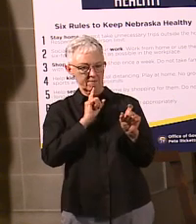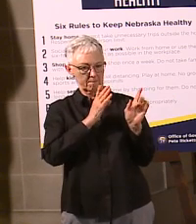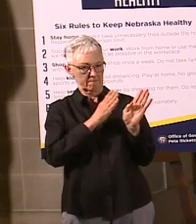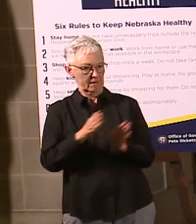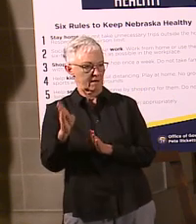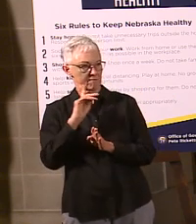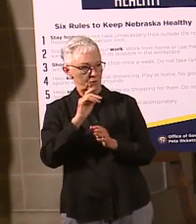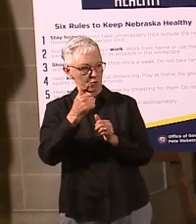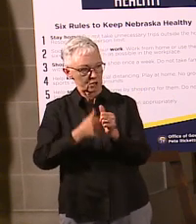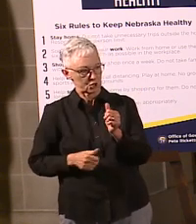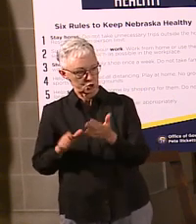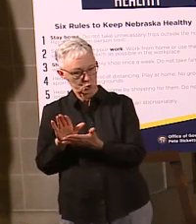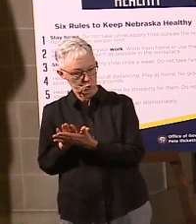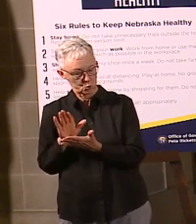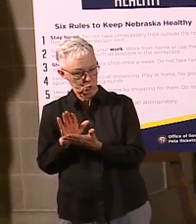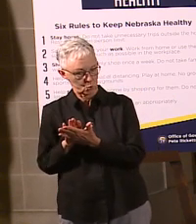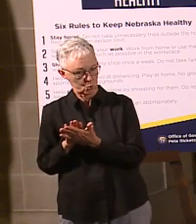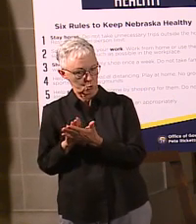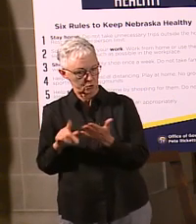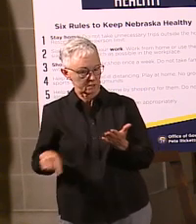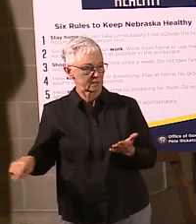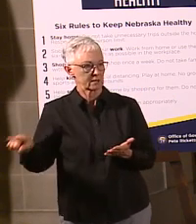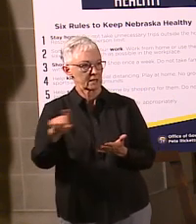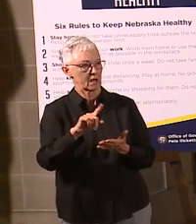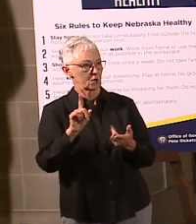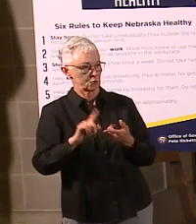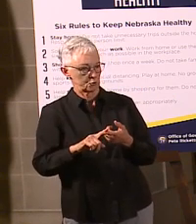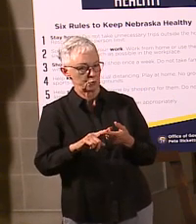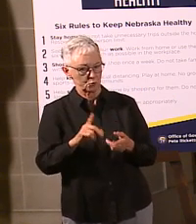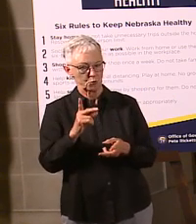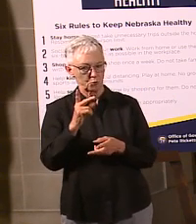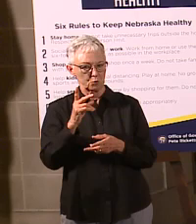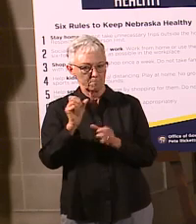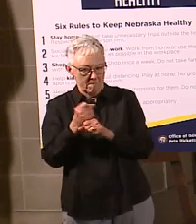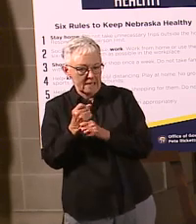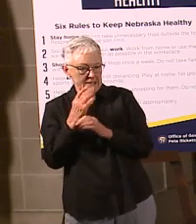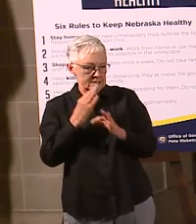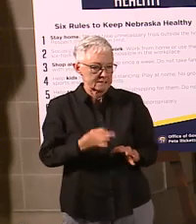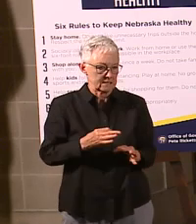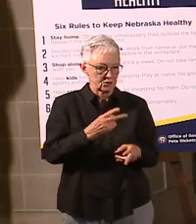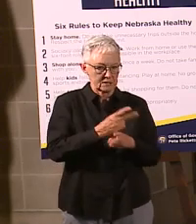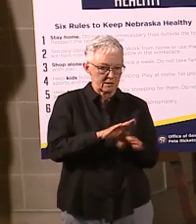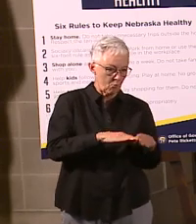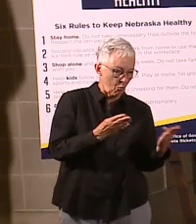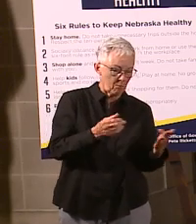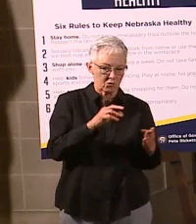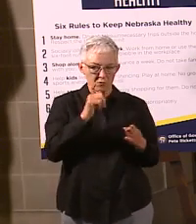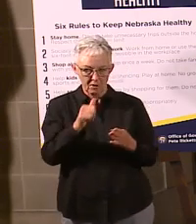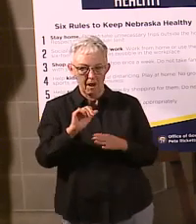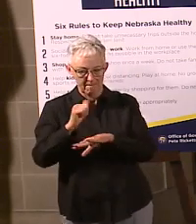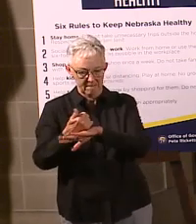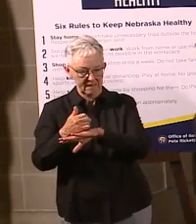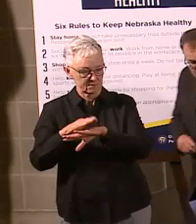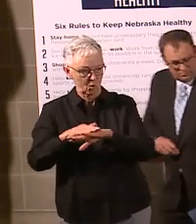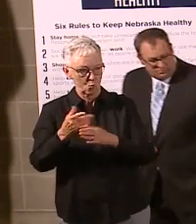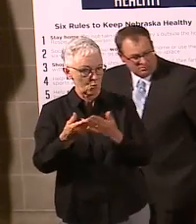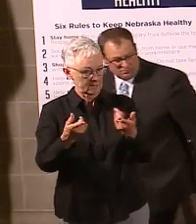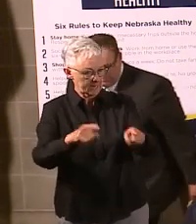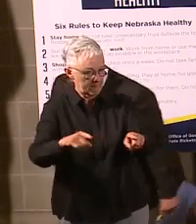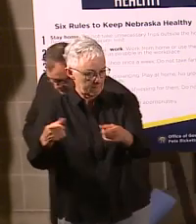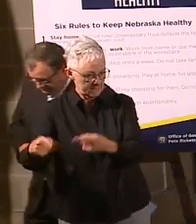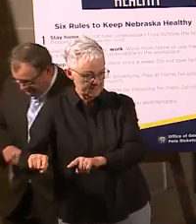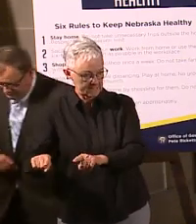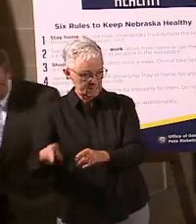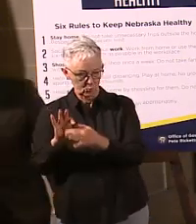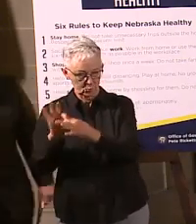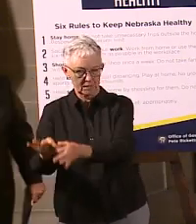moment. I didn't catch who asked the question, so I don't know if I... William Padmore. Padmore. All right. Yeah. And, you know, one other thing I just tag